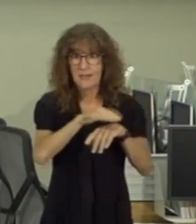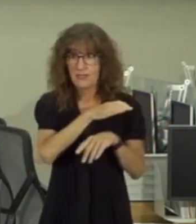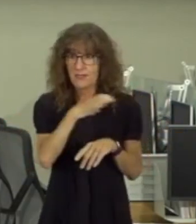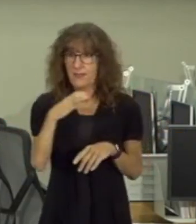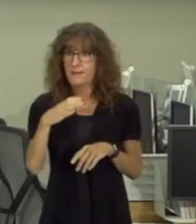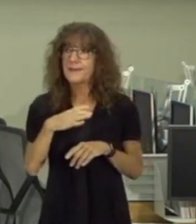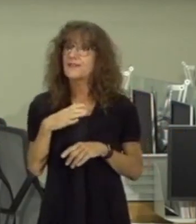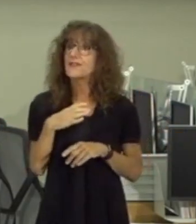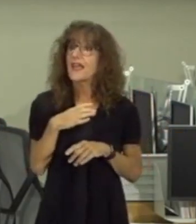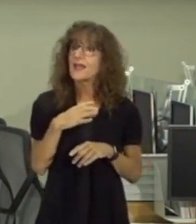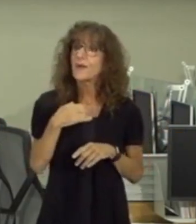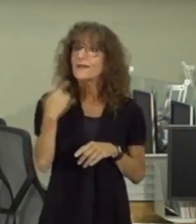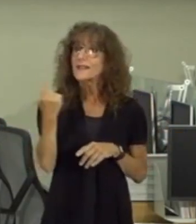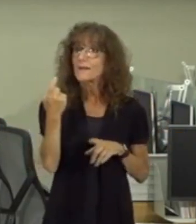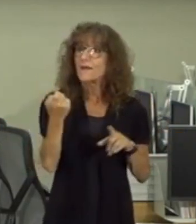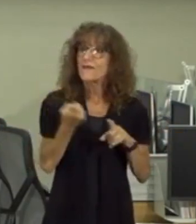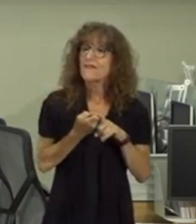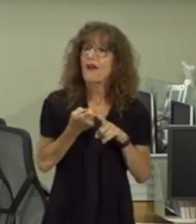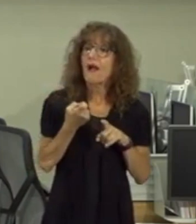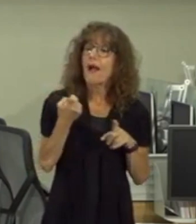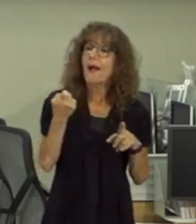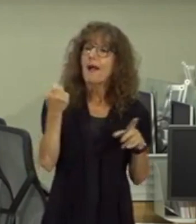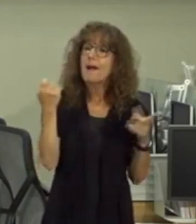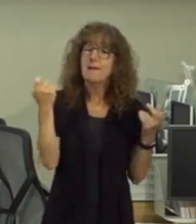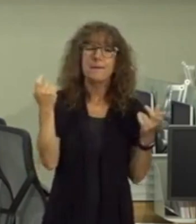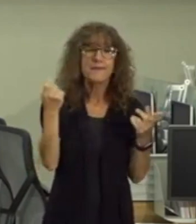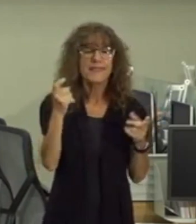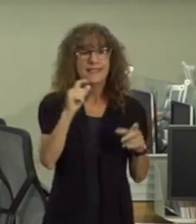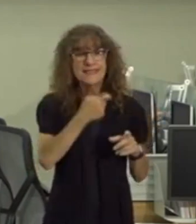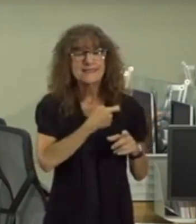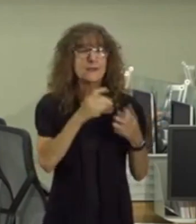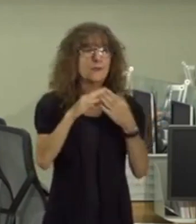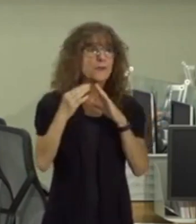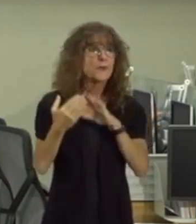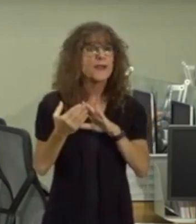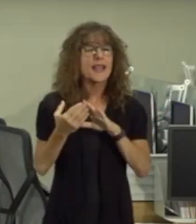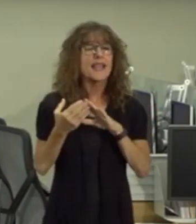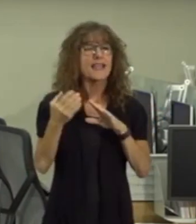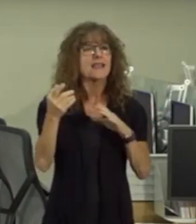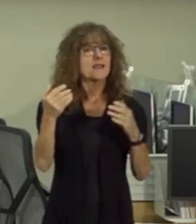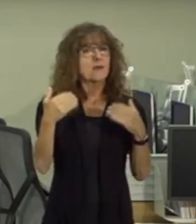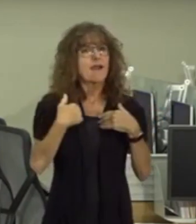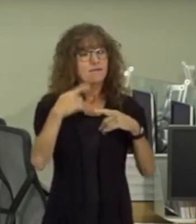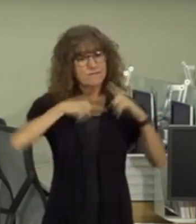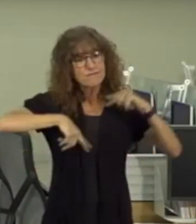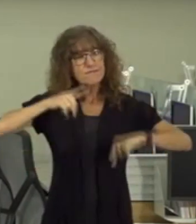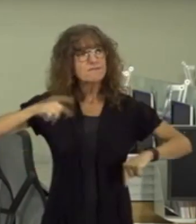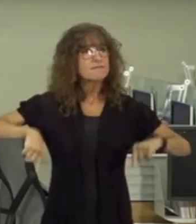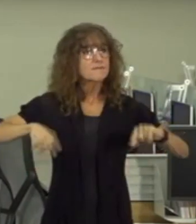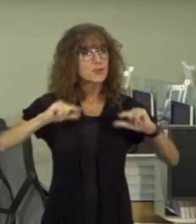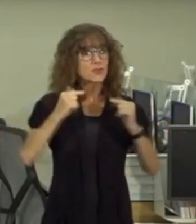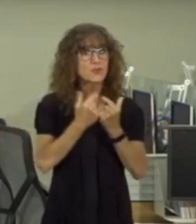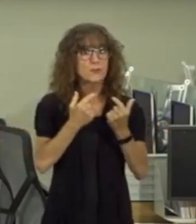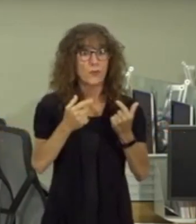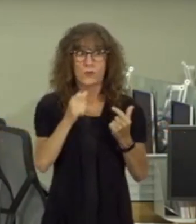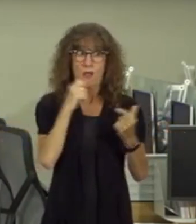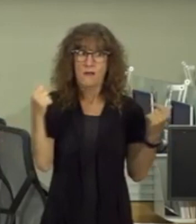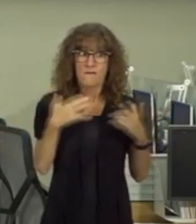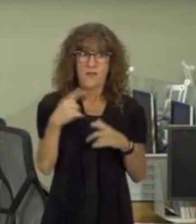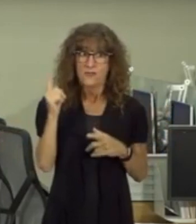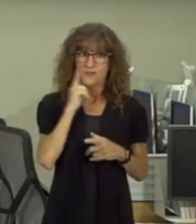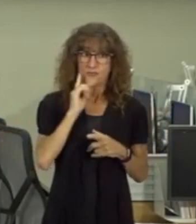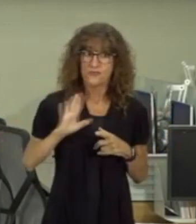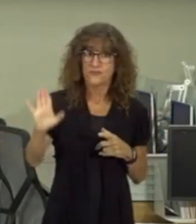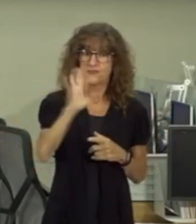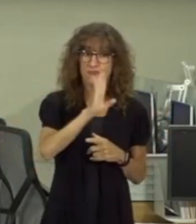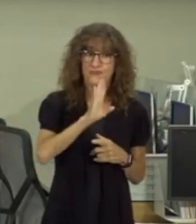will be we uh we have someone from our latino community who will be on there so we it'll be a diverse group of voices it is important to me we're not afraid to hear from